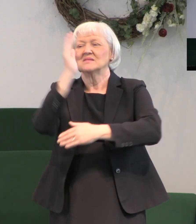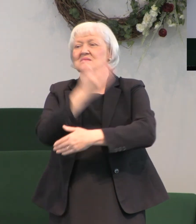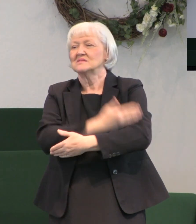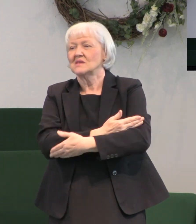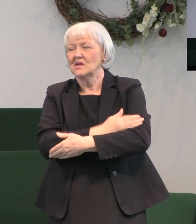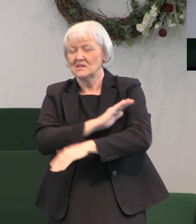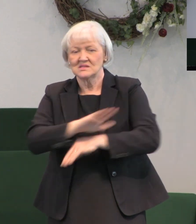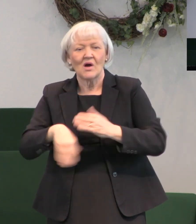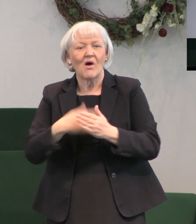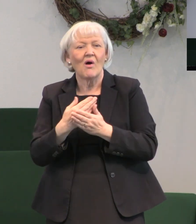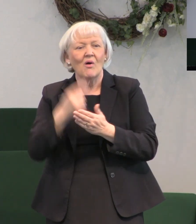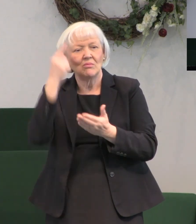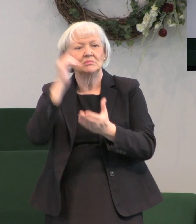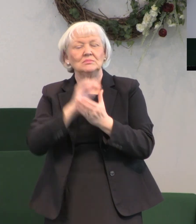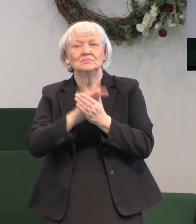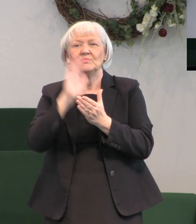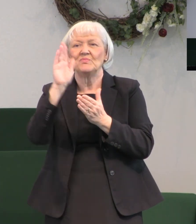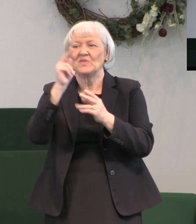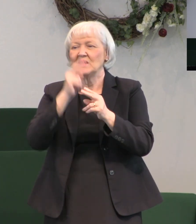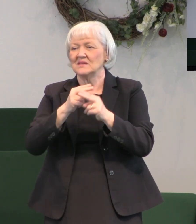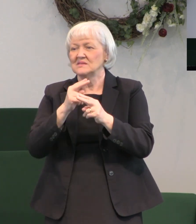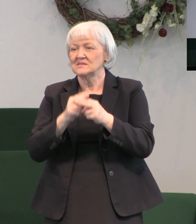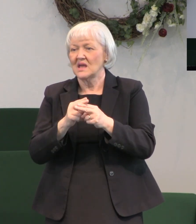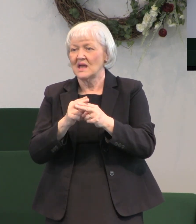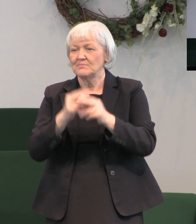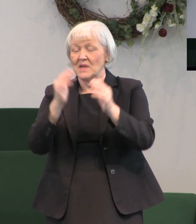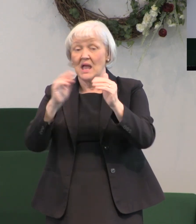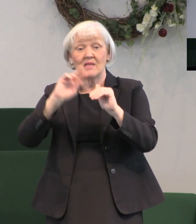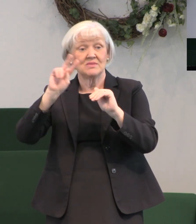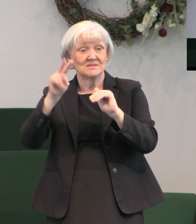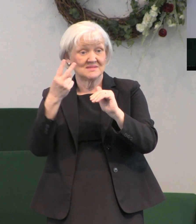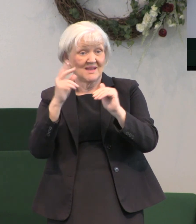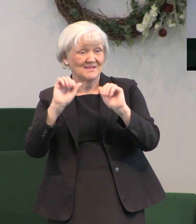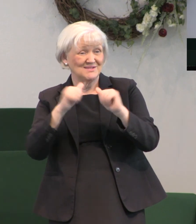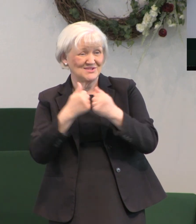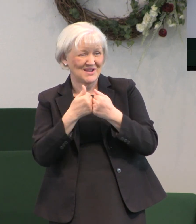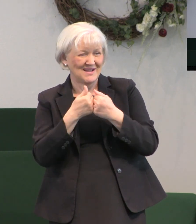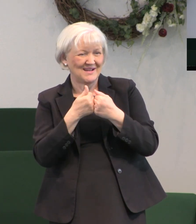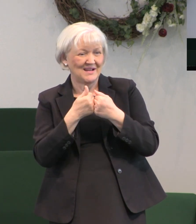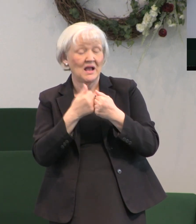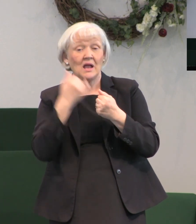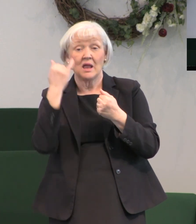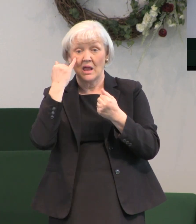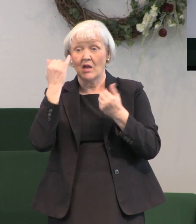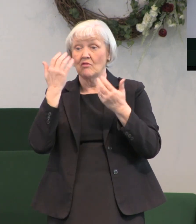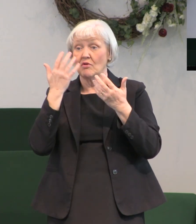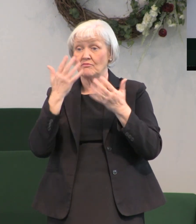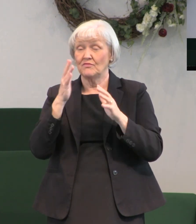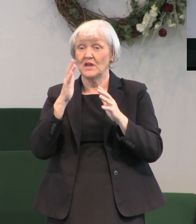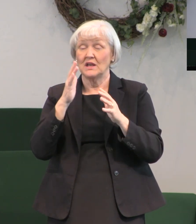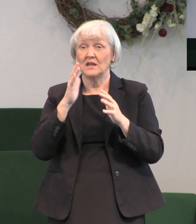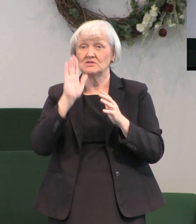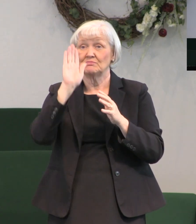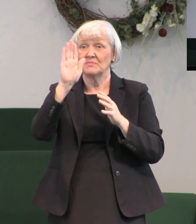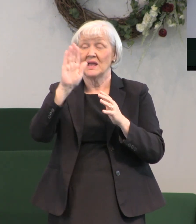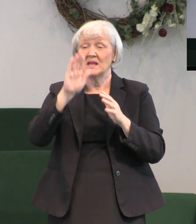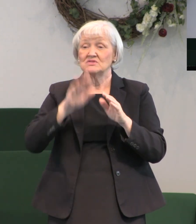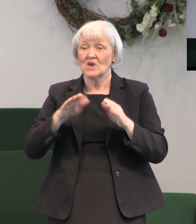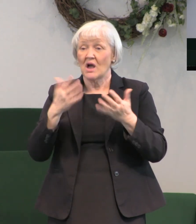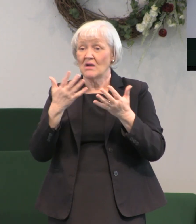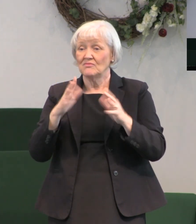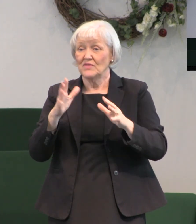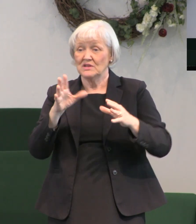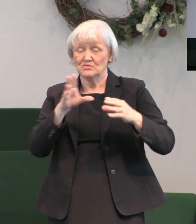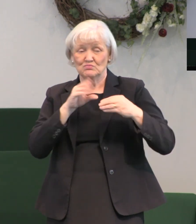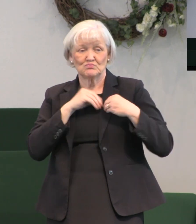them that believe on his name and the second challenge is if you are a child of god if you have received him let